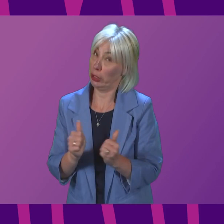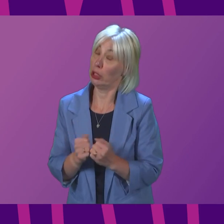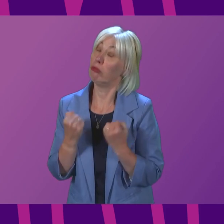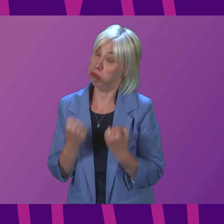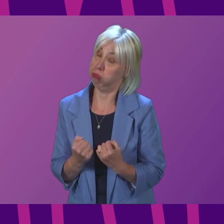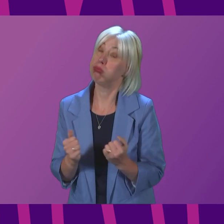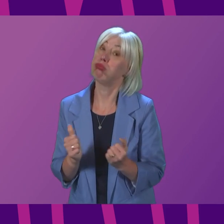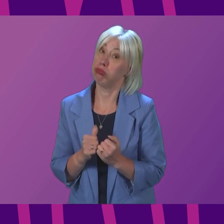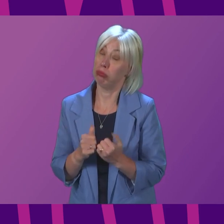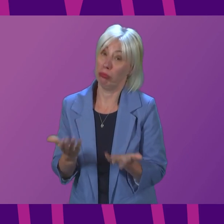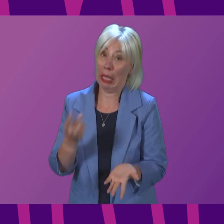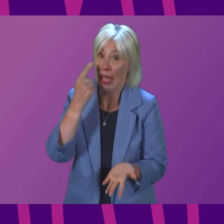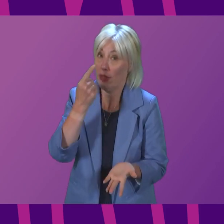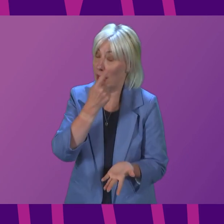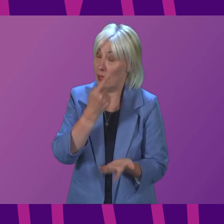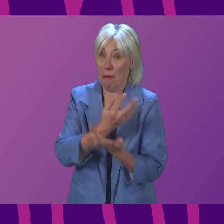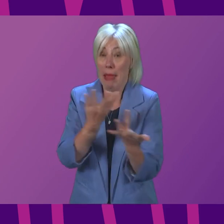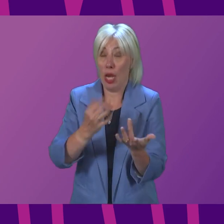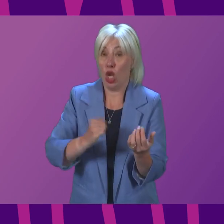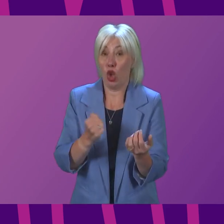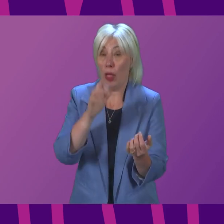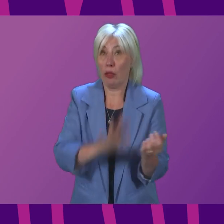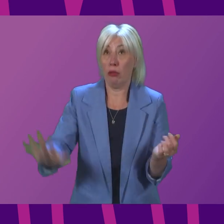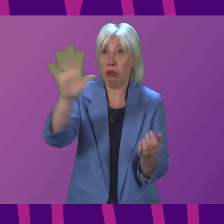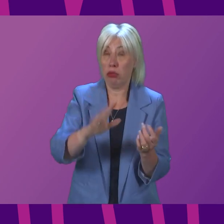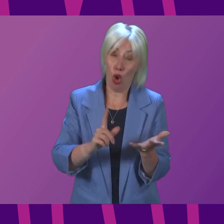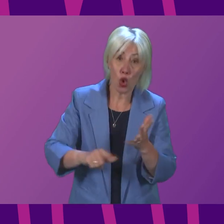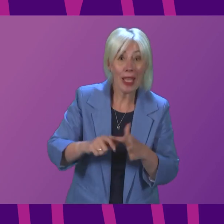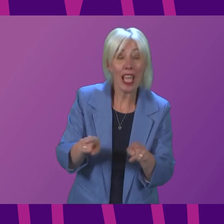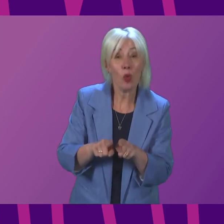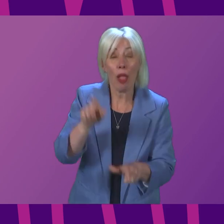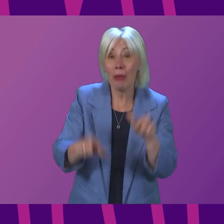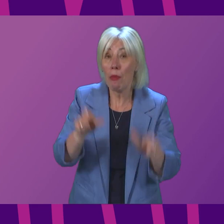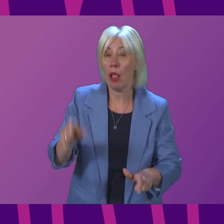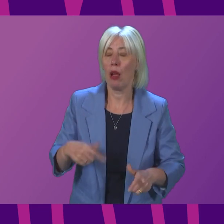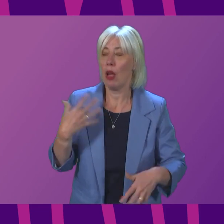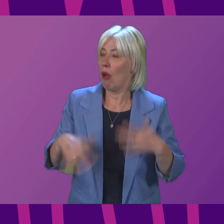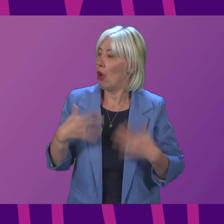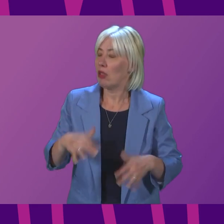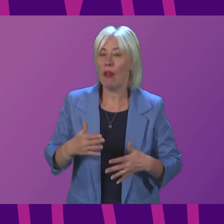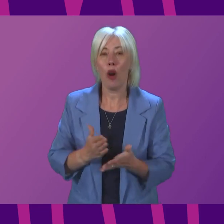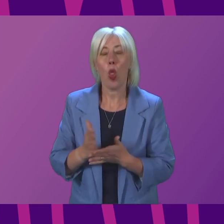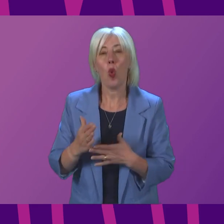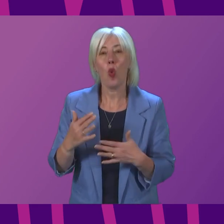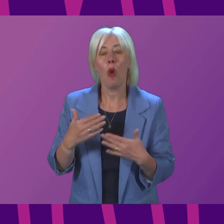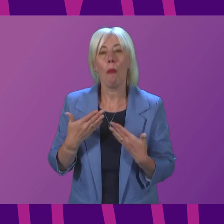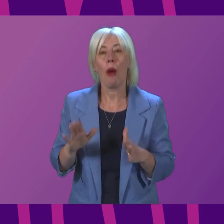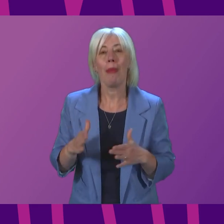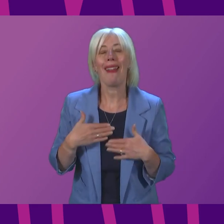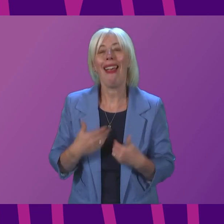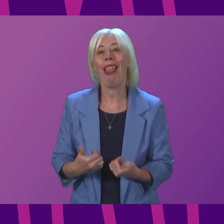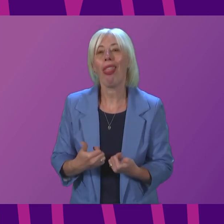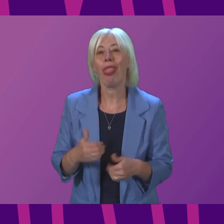borne out by evidence. There will be many people across Scotland and indeed the UK right now who are suffering public health adverse implications